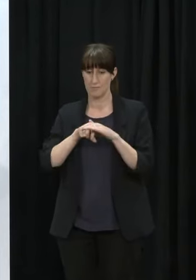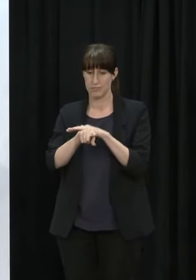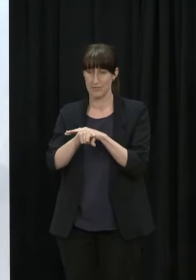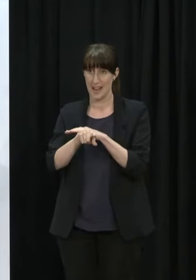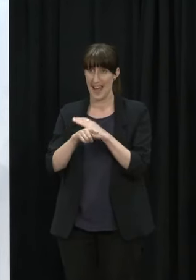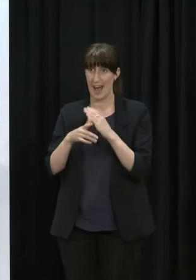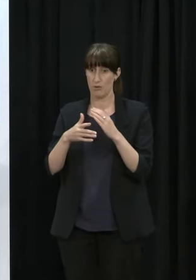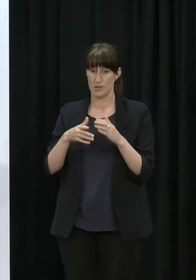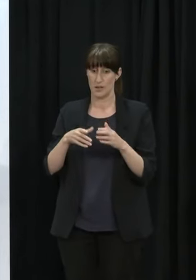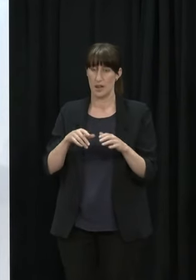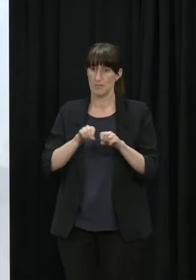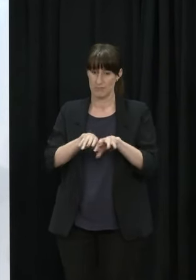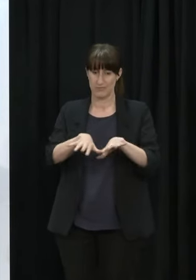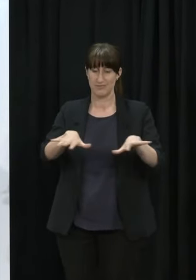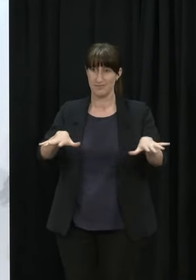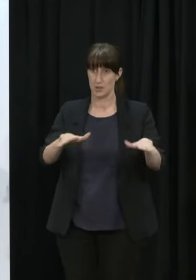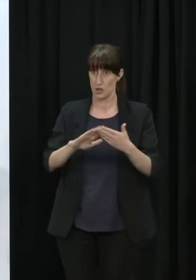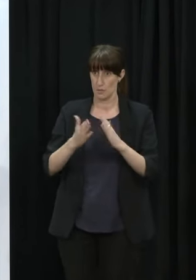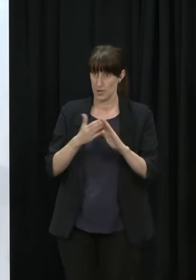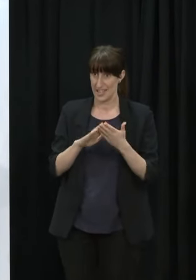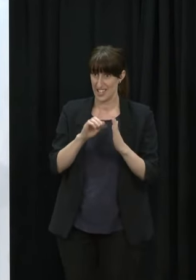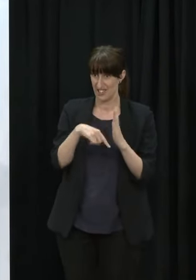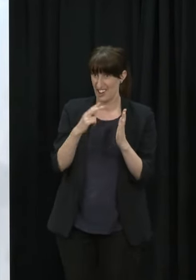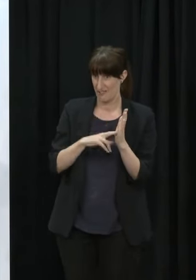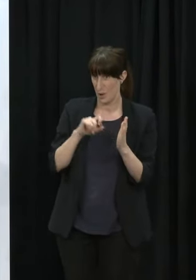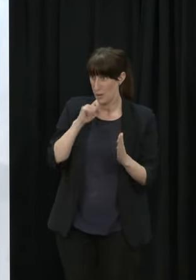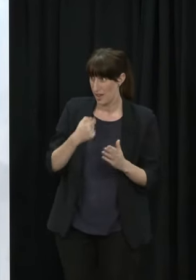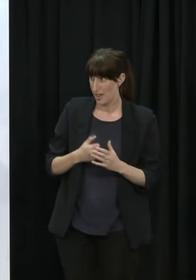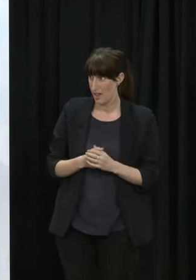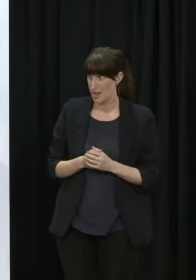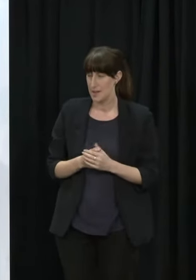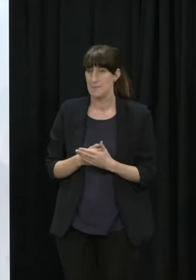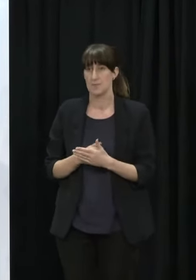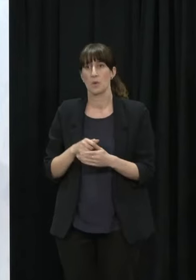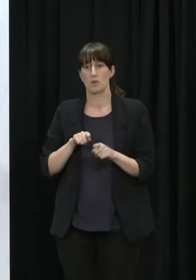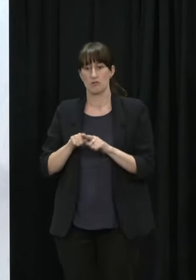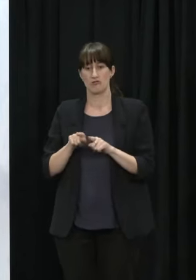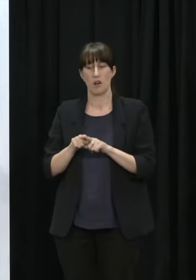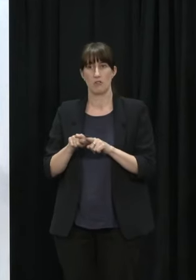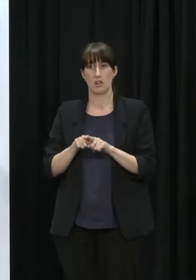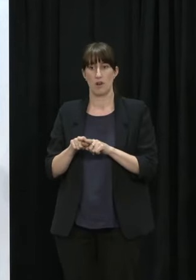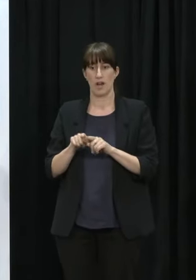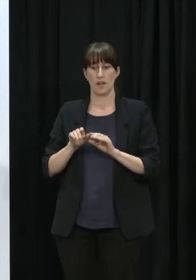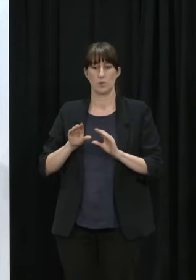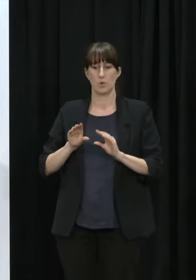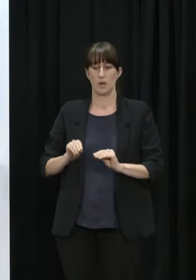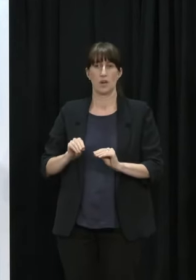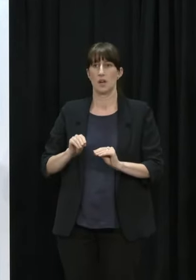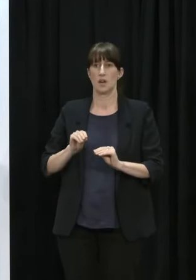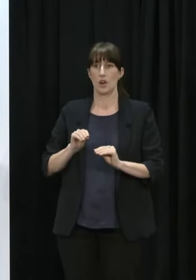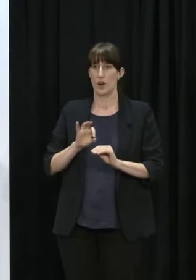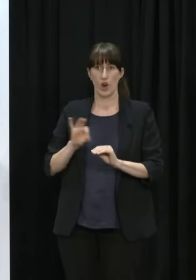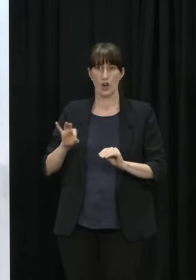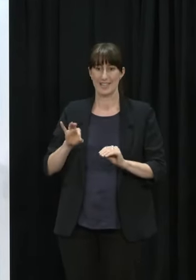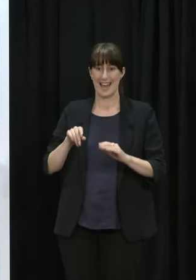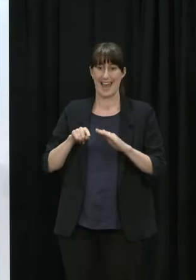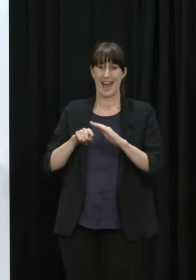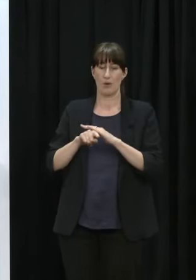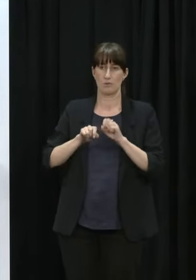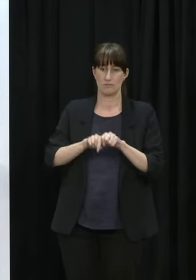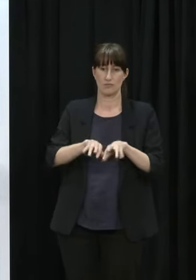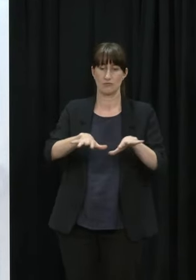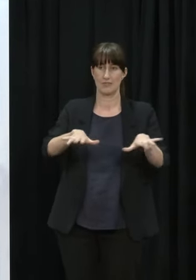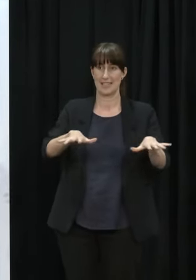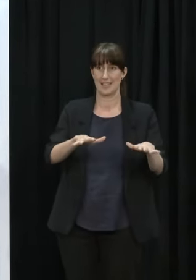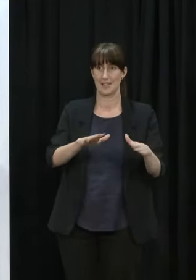keep it within MIQ but obviously with a more highly transmissible variant the risk continues to increase the infection prevention and control